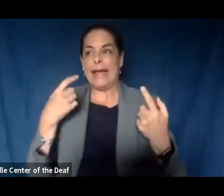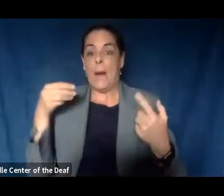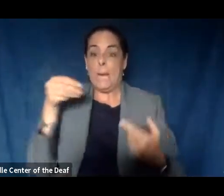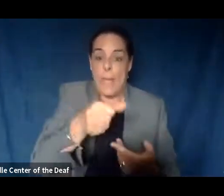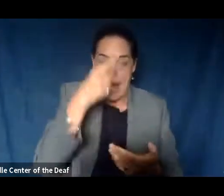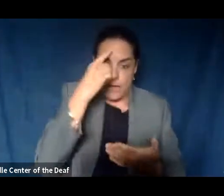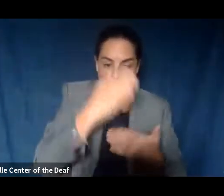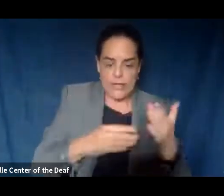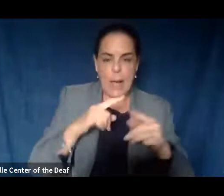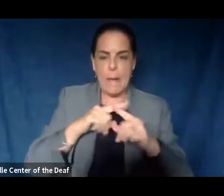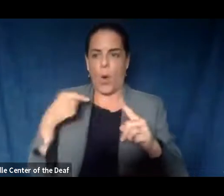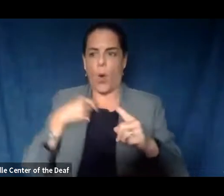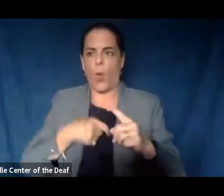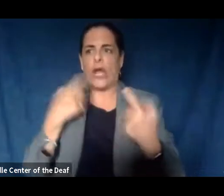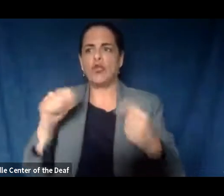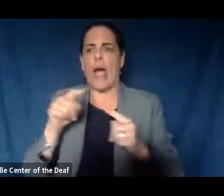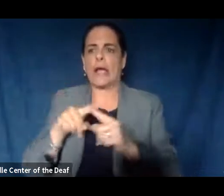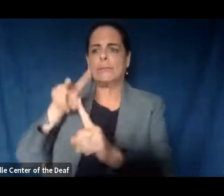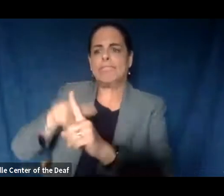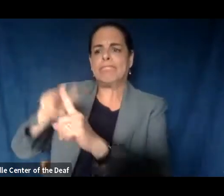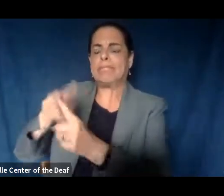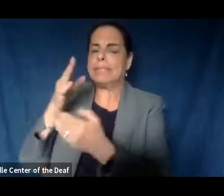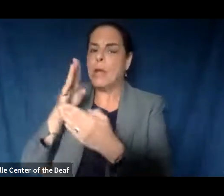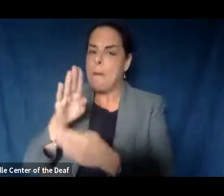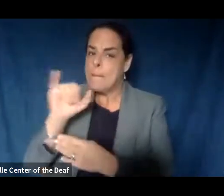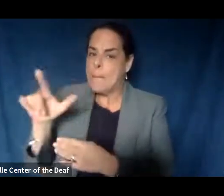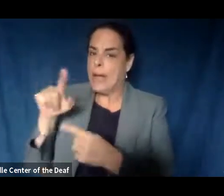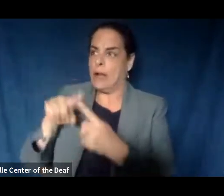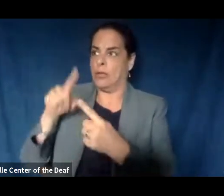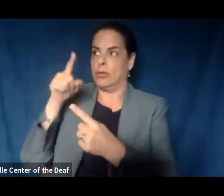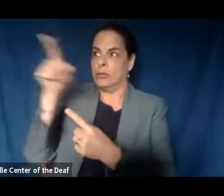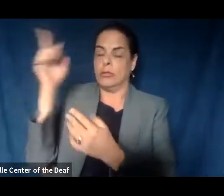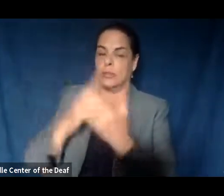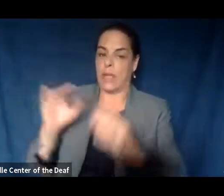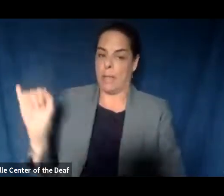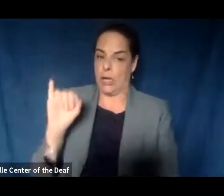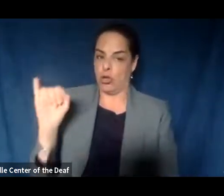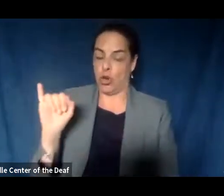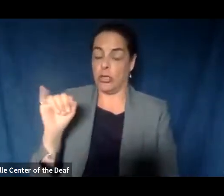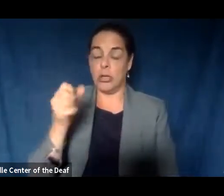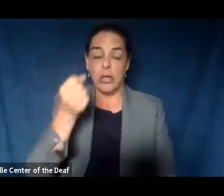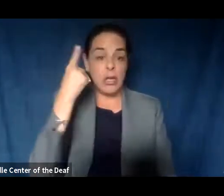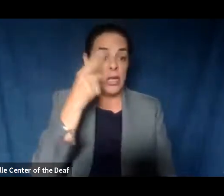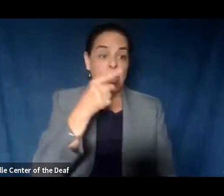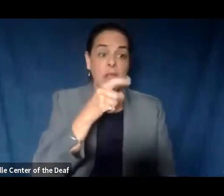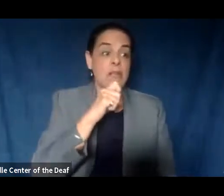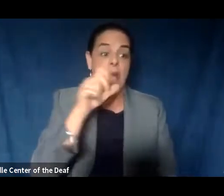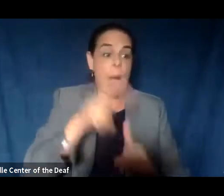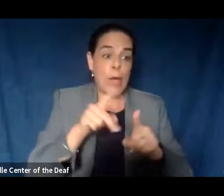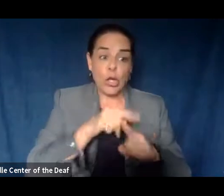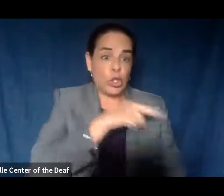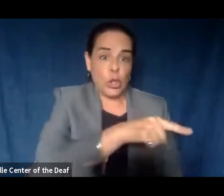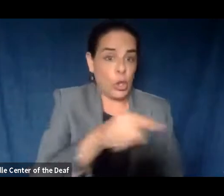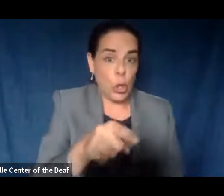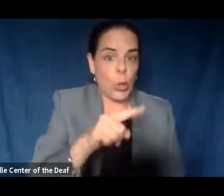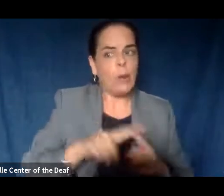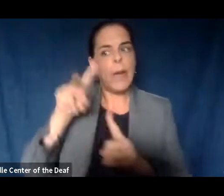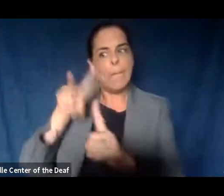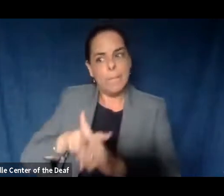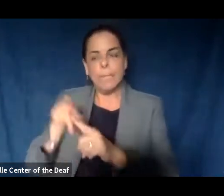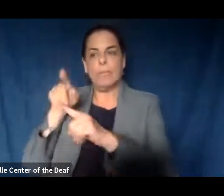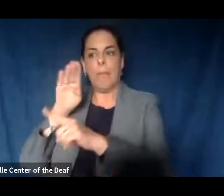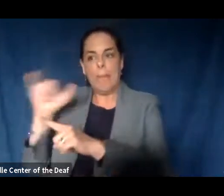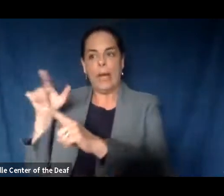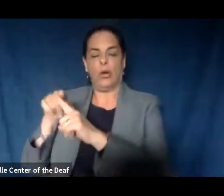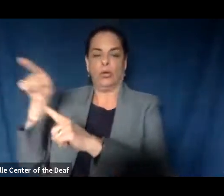insurance. Again, no charge to the person, but billing insurance that you've already paid for who will pay for that